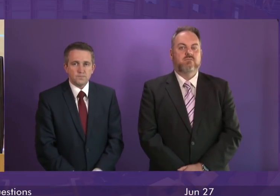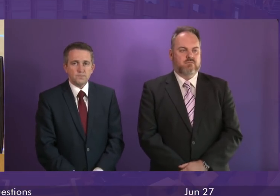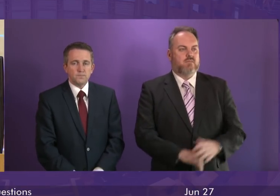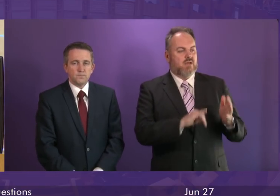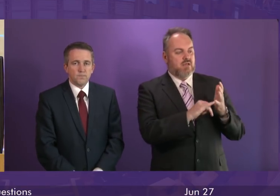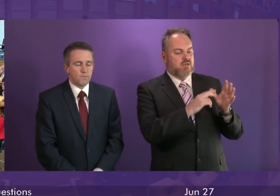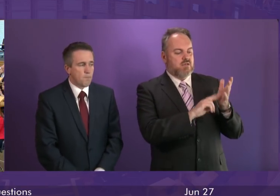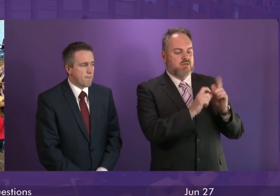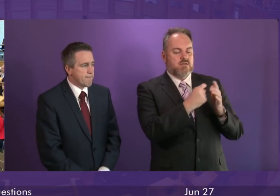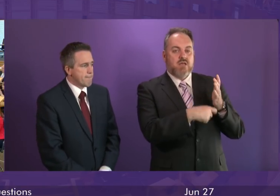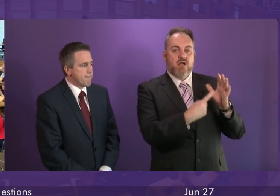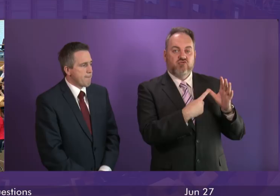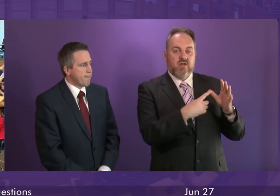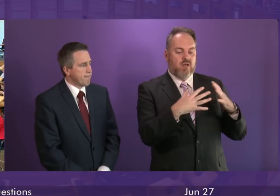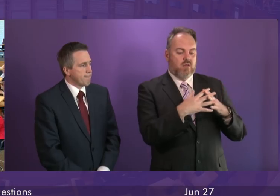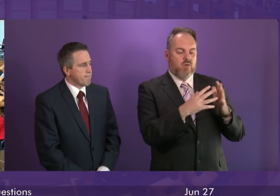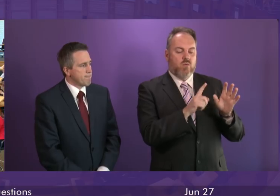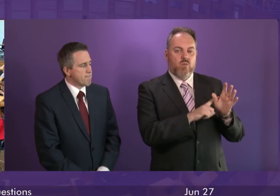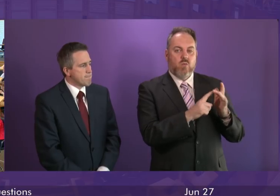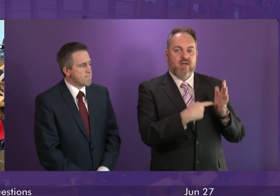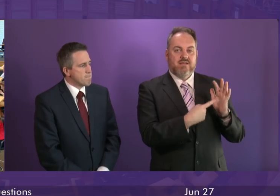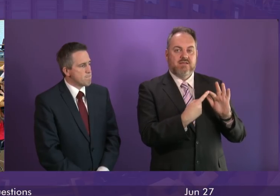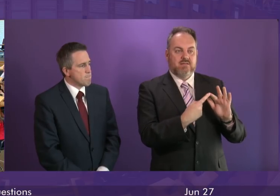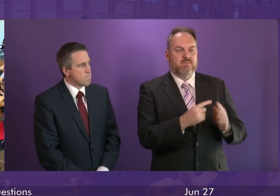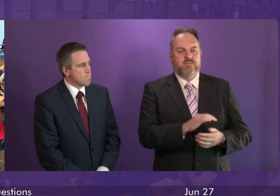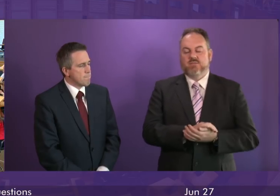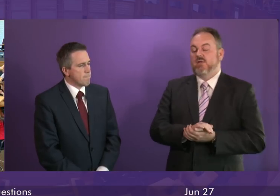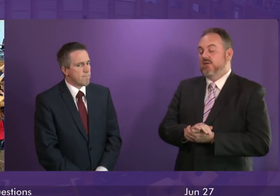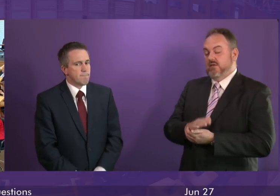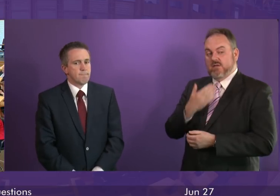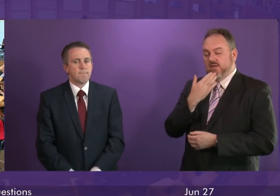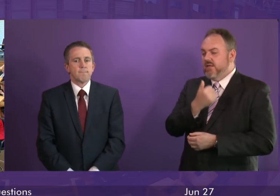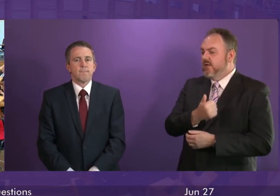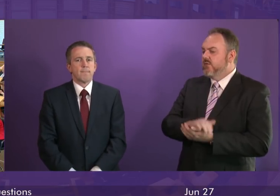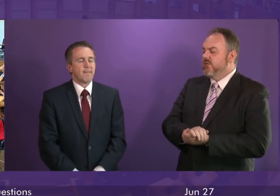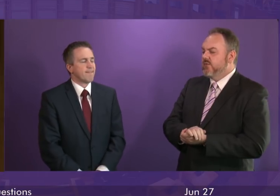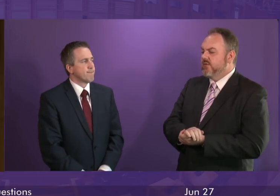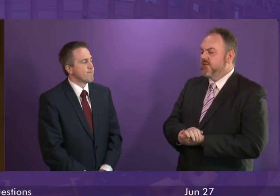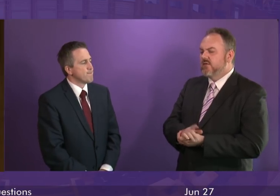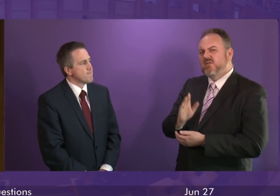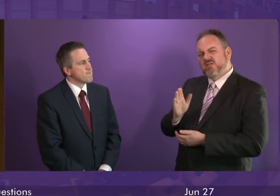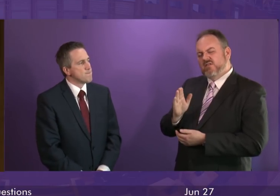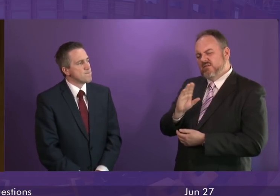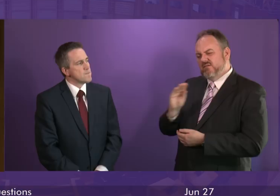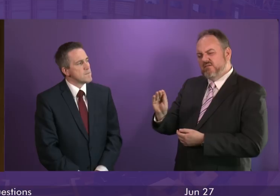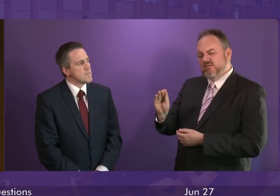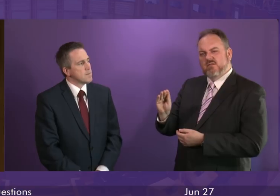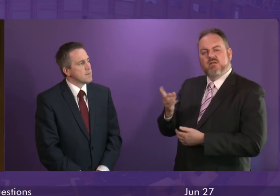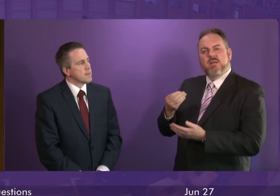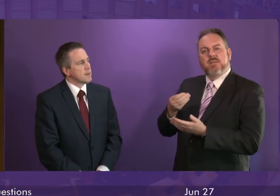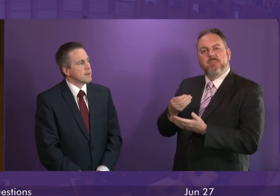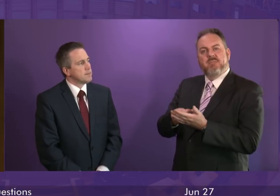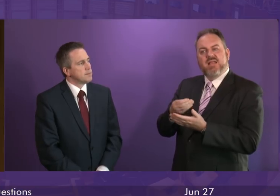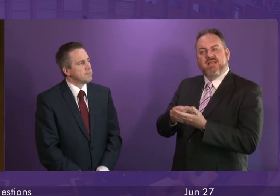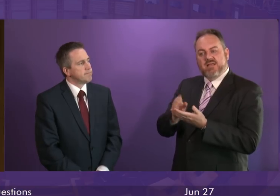Sandra White to be followed by Maurice Corey. Thank you very much President Officer. First Minister today money starts arriving in